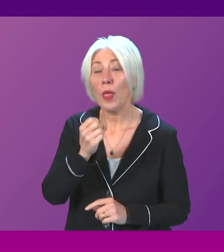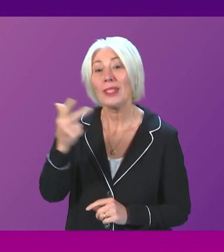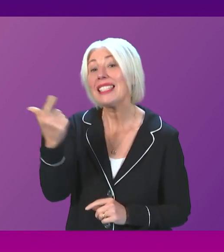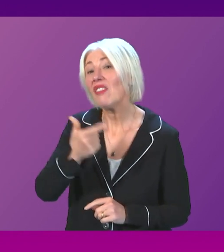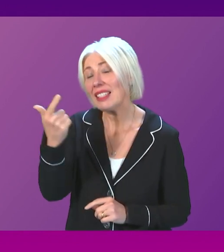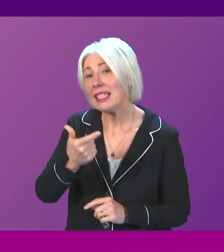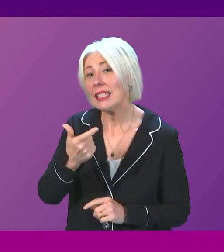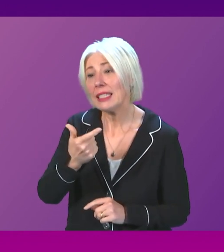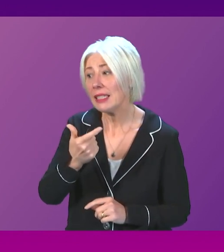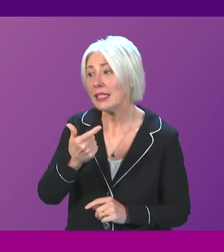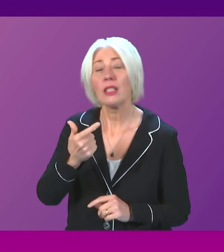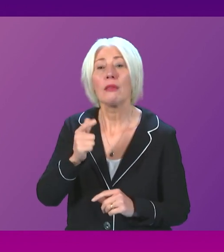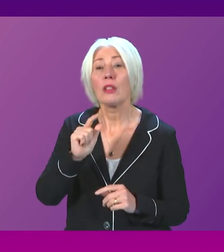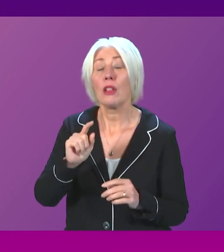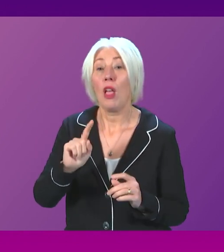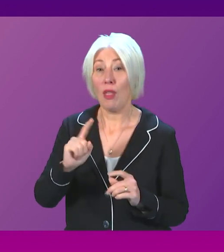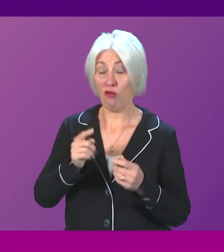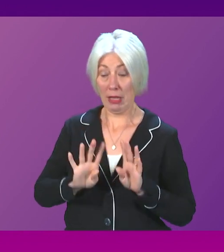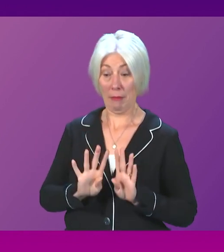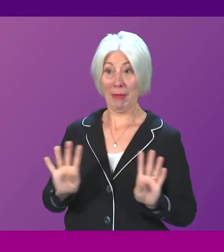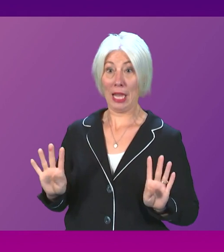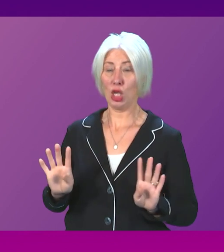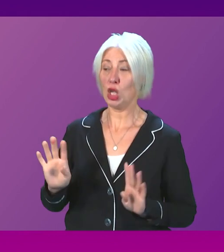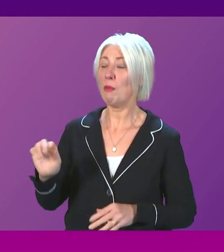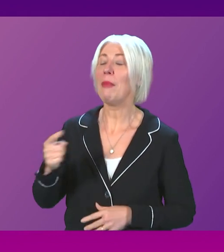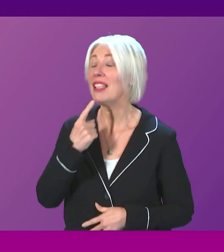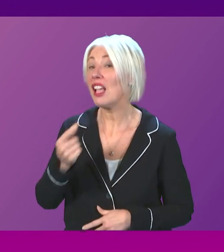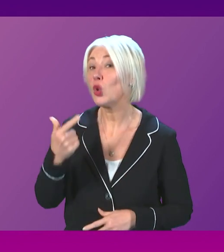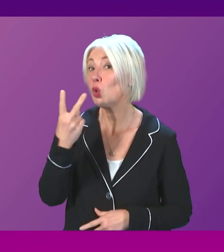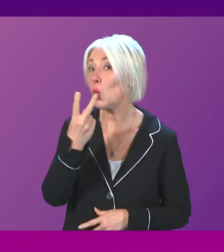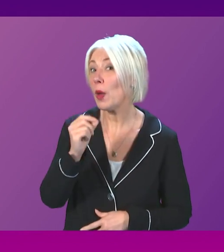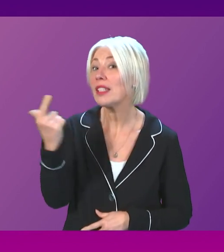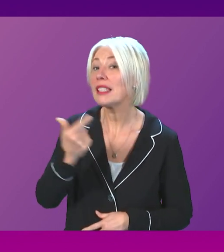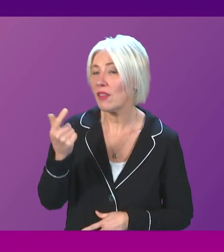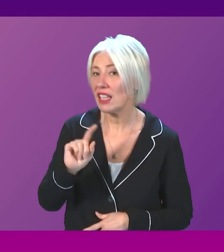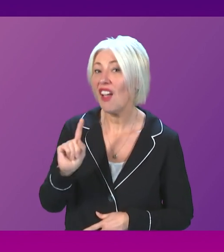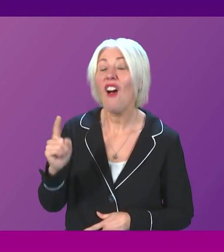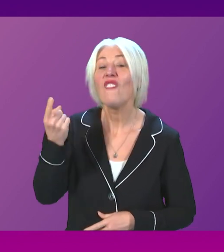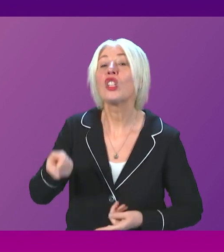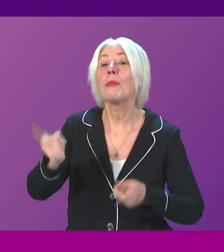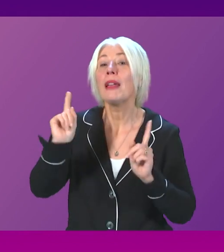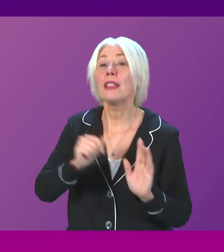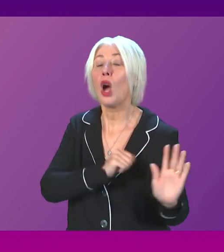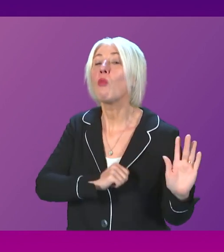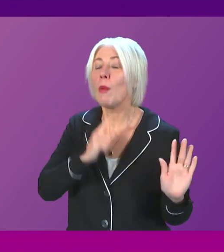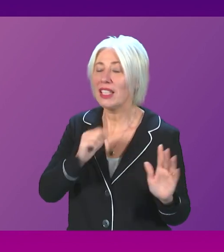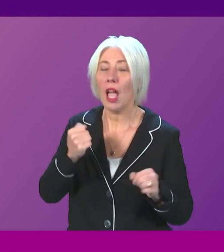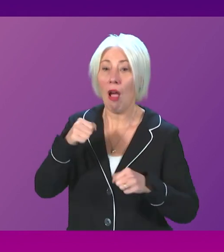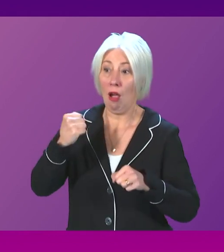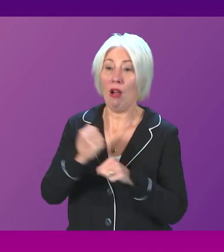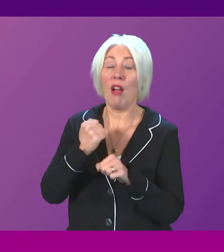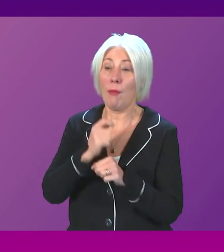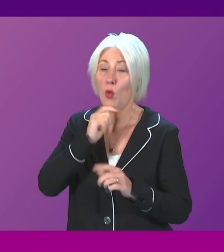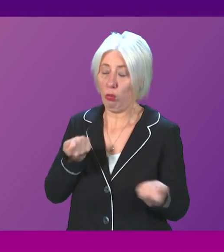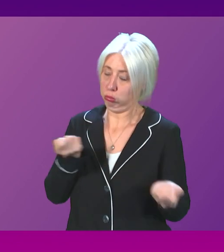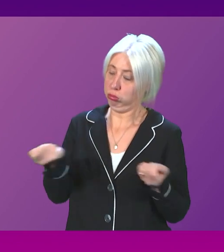the front bench might want to listen to this. In 2017, the First Minister promised a government-run energy company that